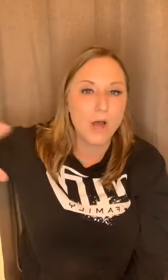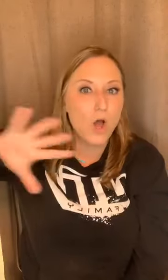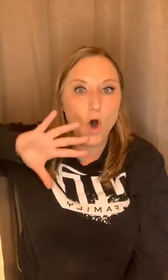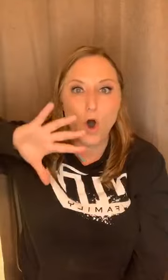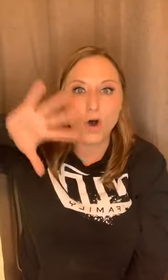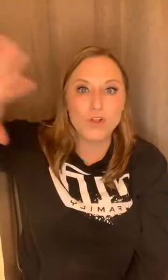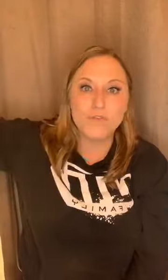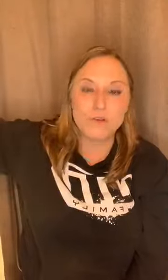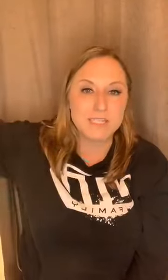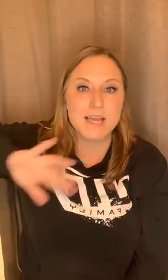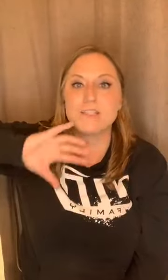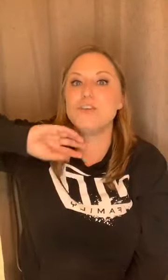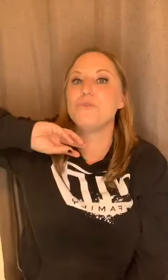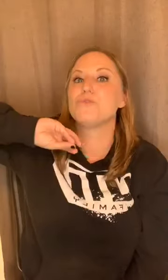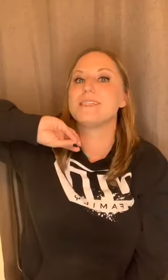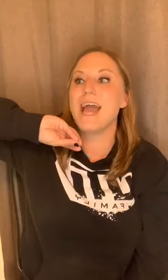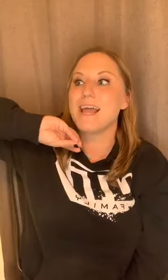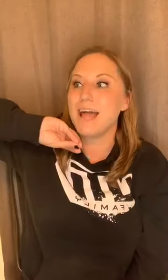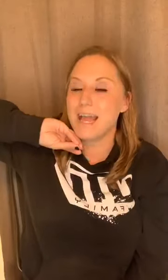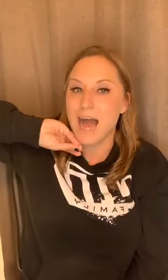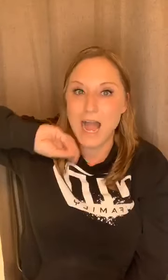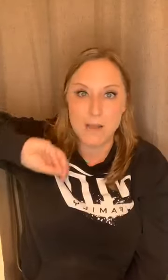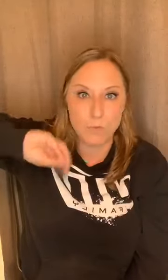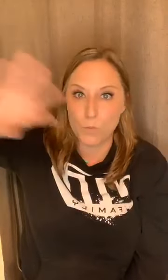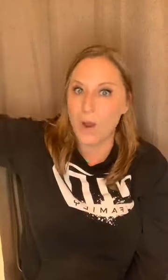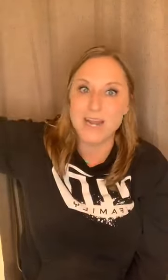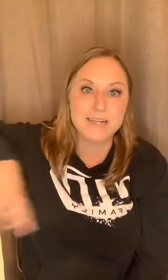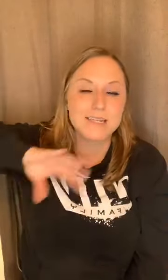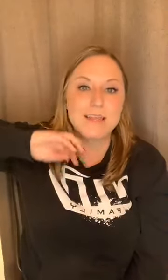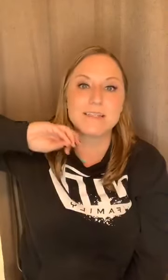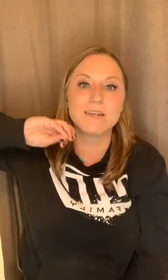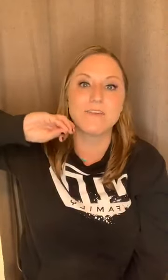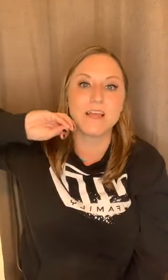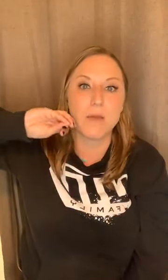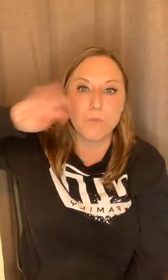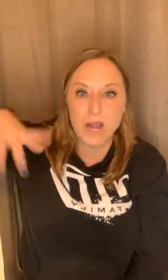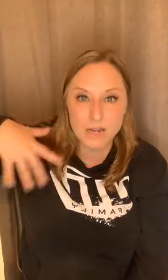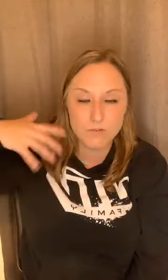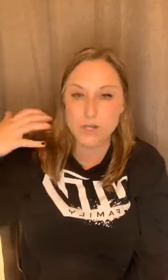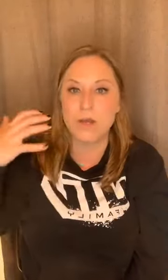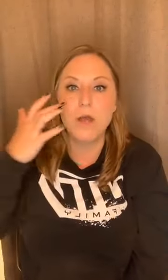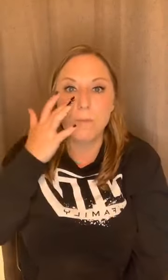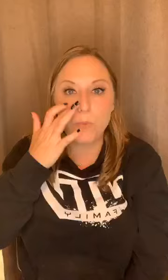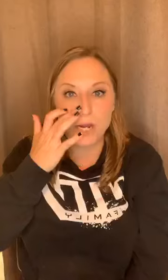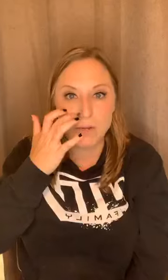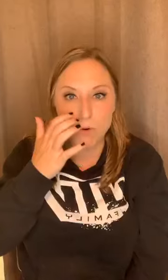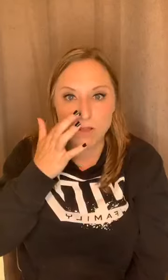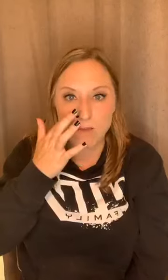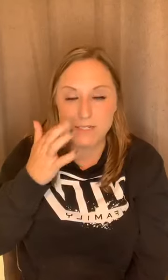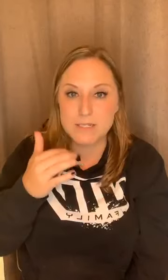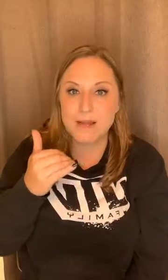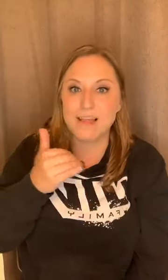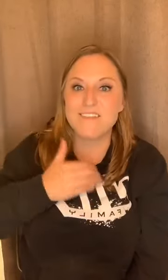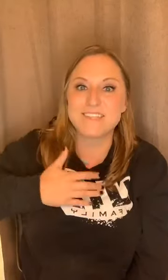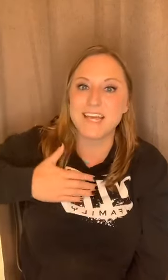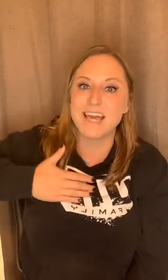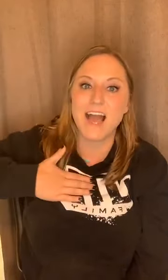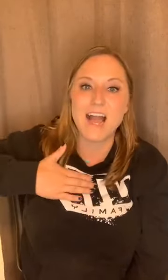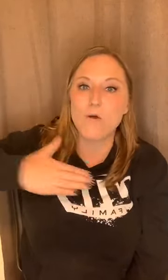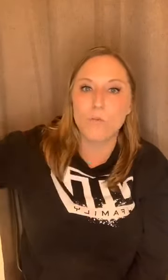all of those things and you say, like, I am ready to see things differently. I'm ready to bring in more love into my life. It's like, I got rid